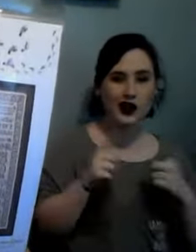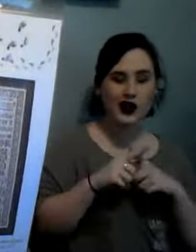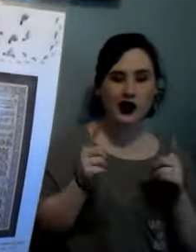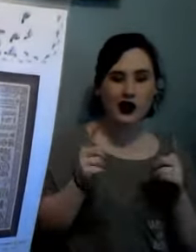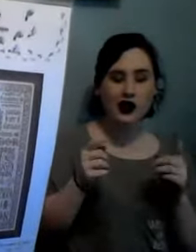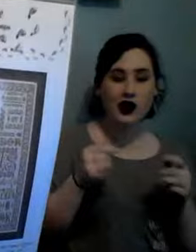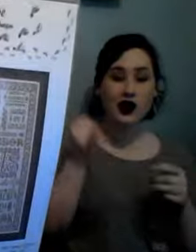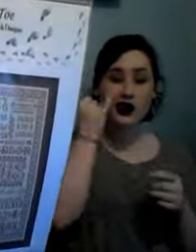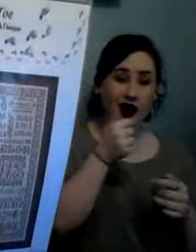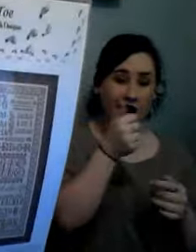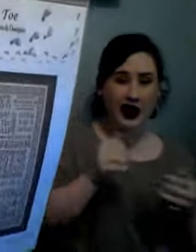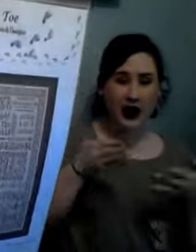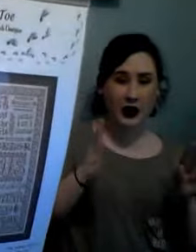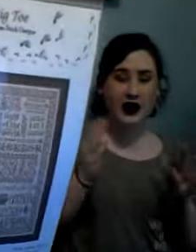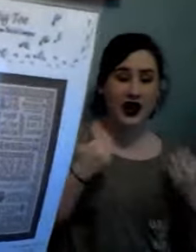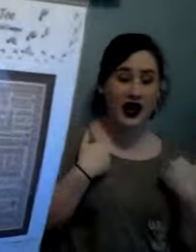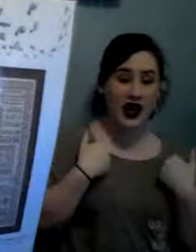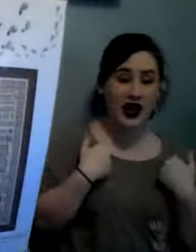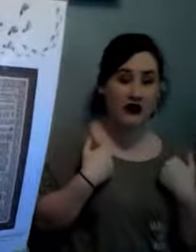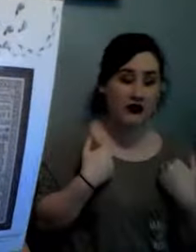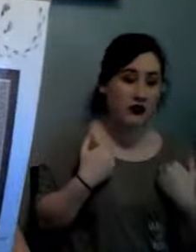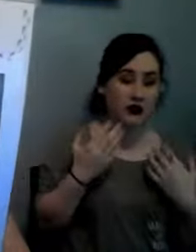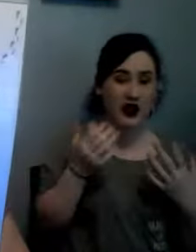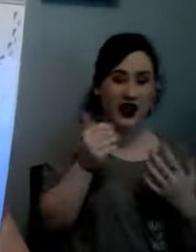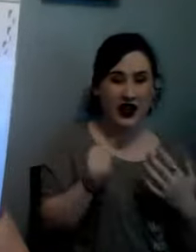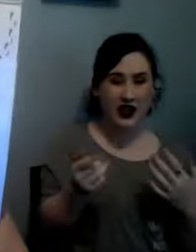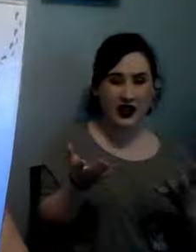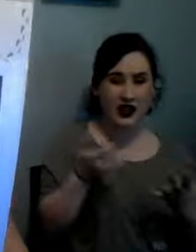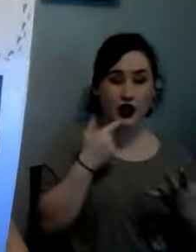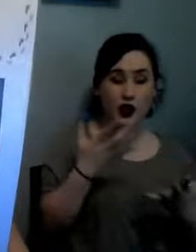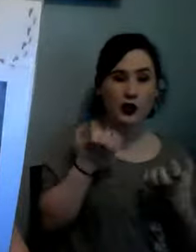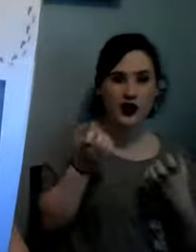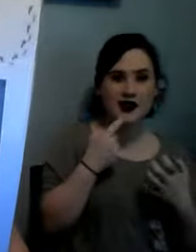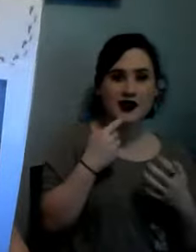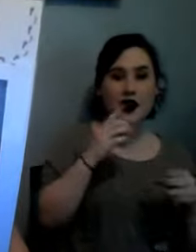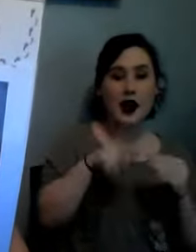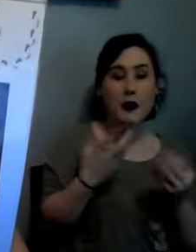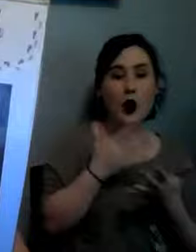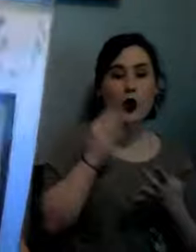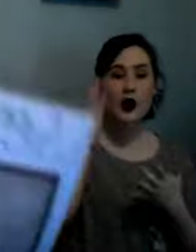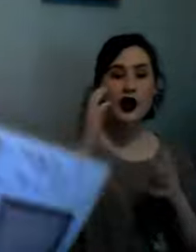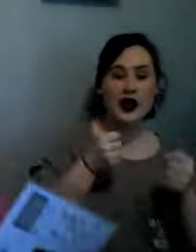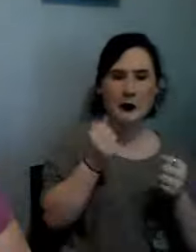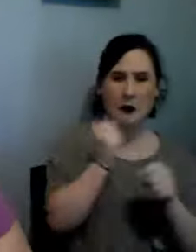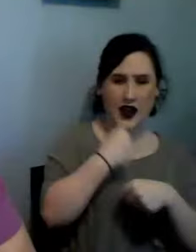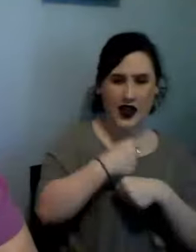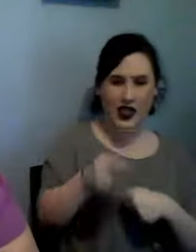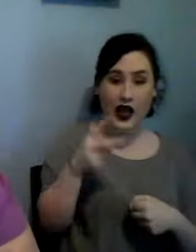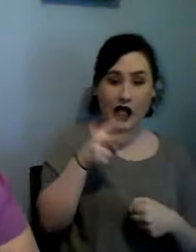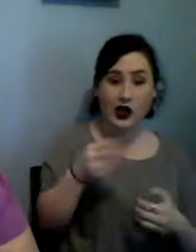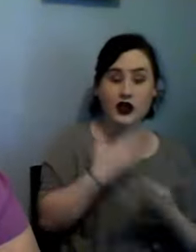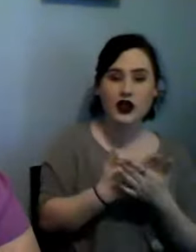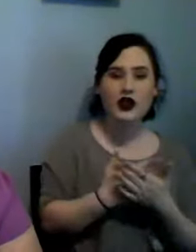what would make this look really good I want it to it will go on the wall with my